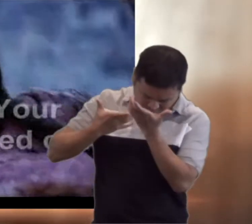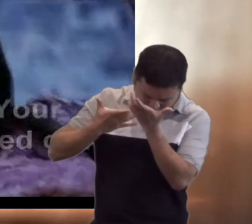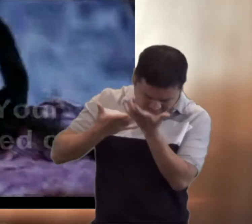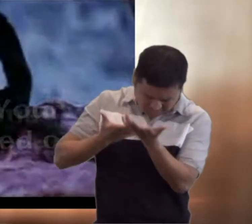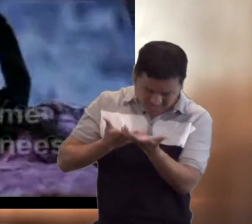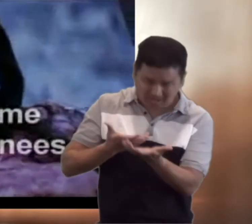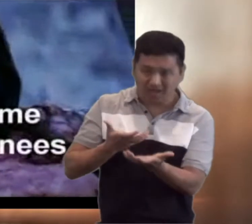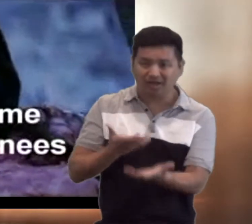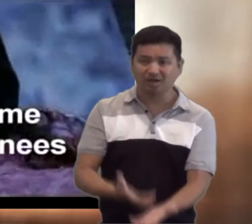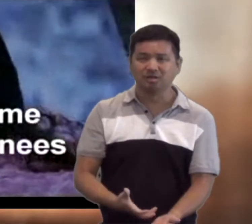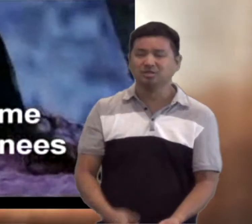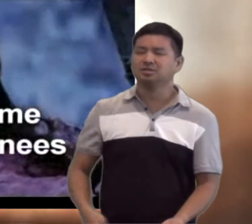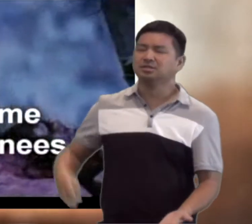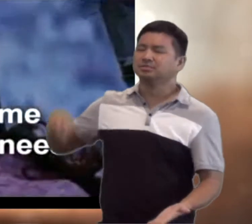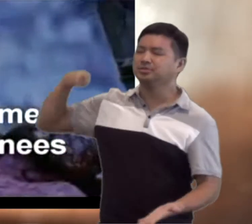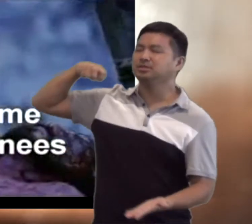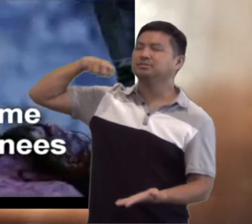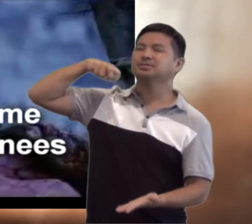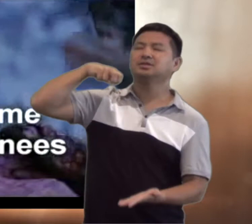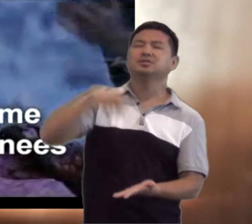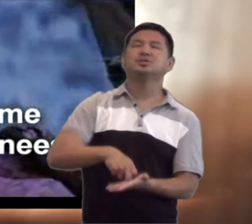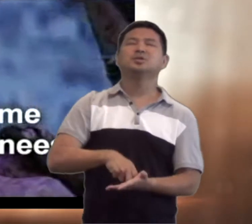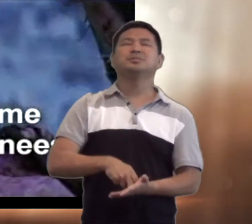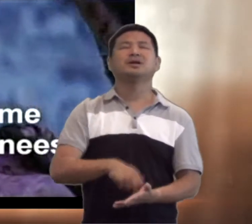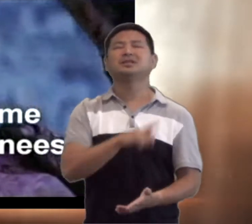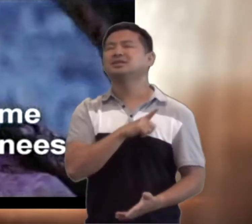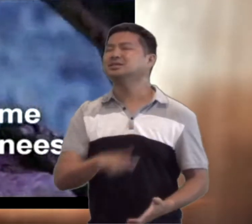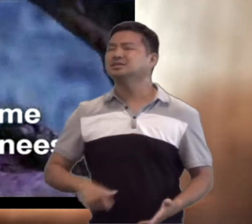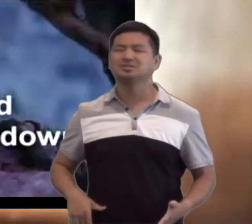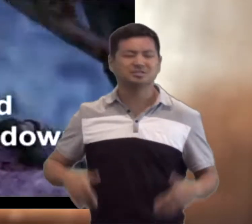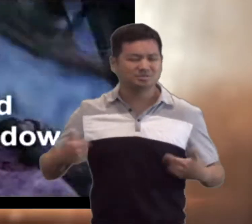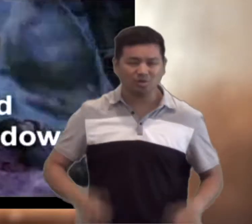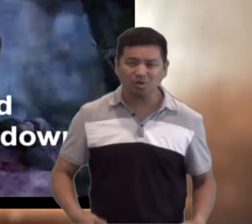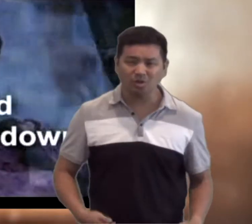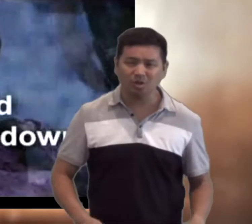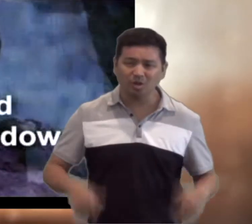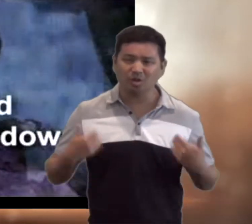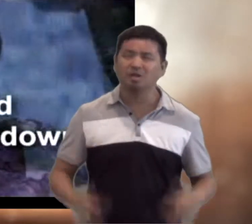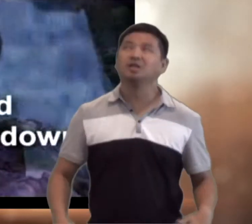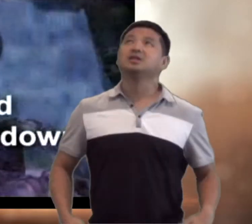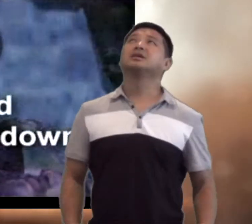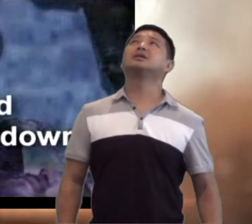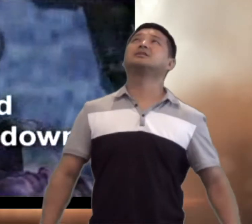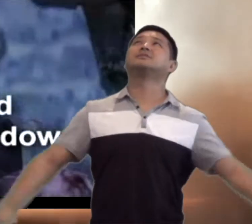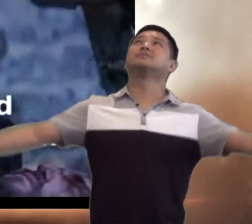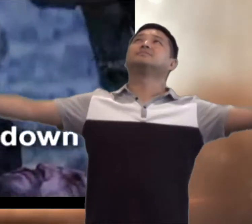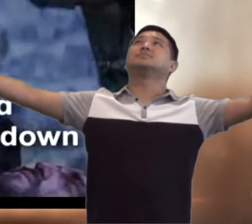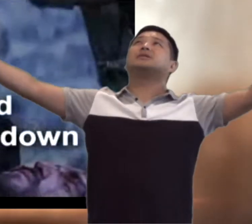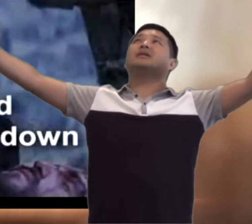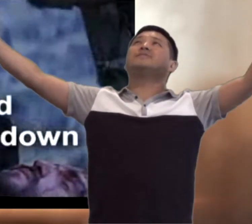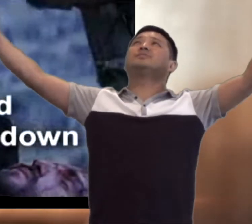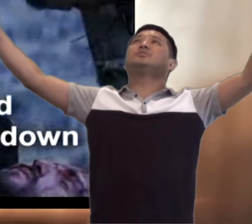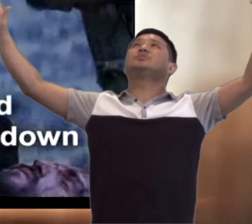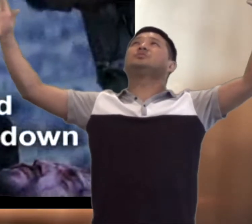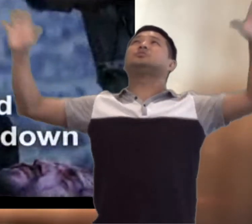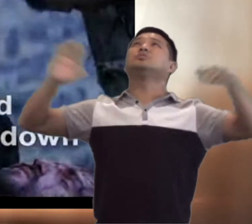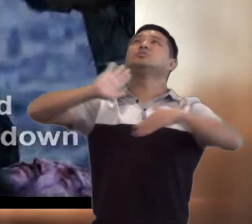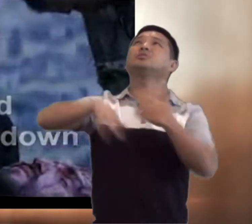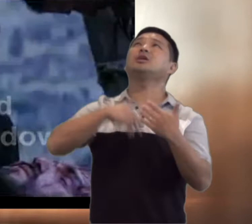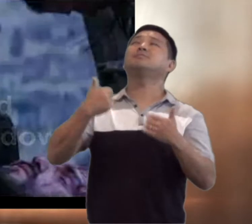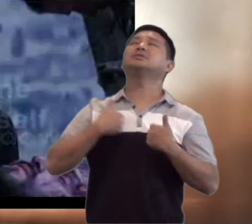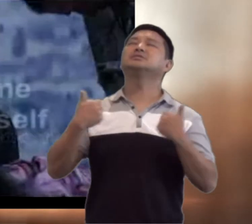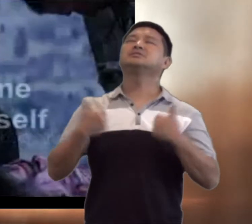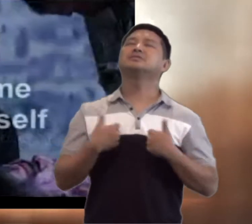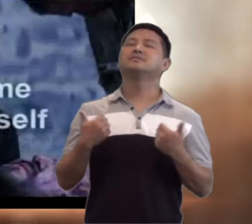now. Bring me to my knees, Lord, I lay me down.